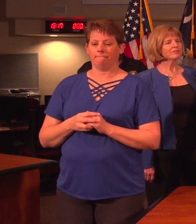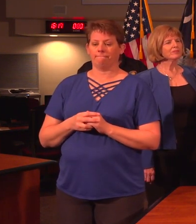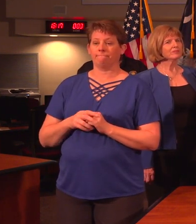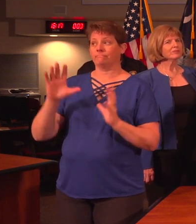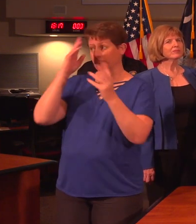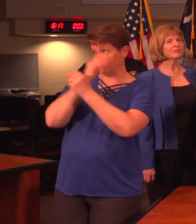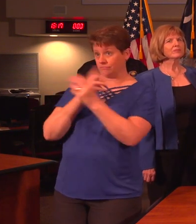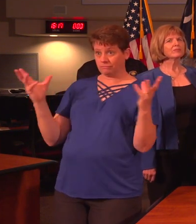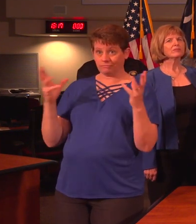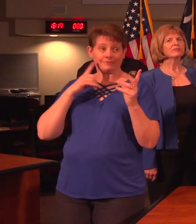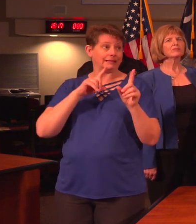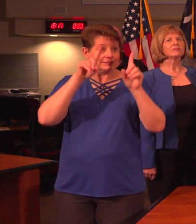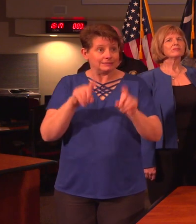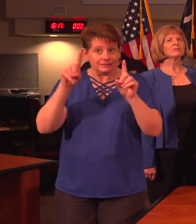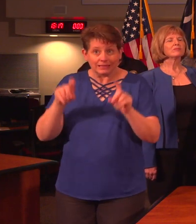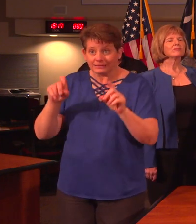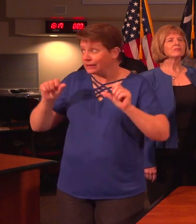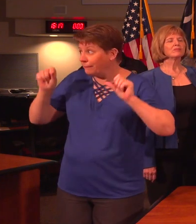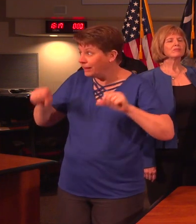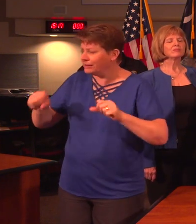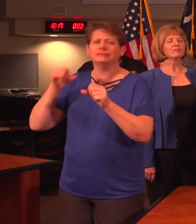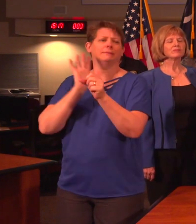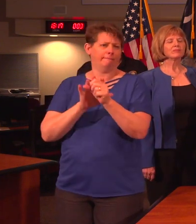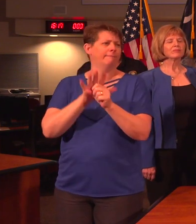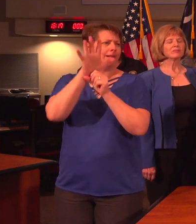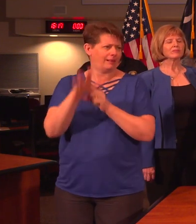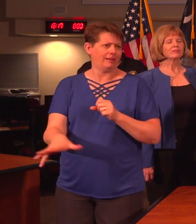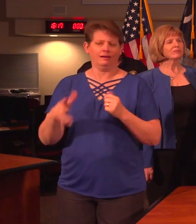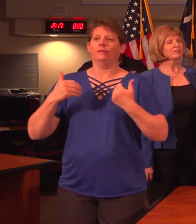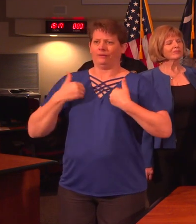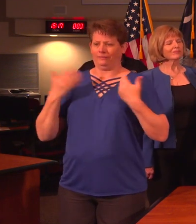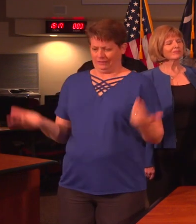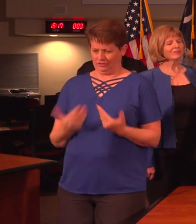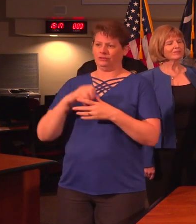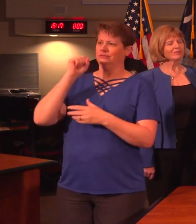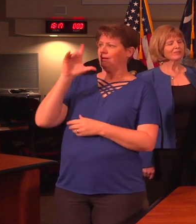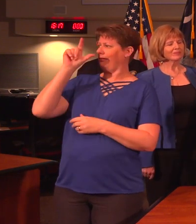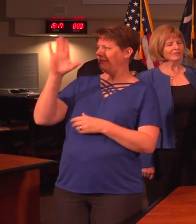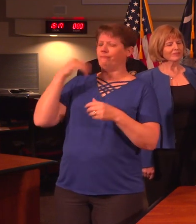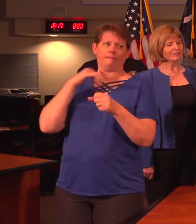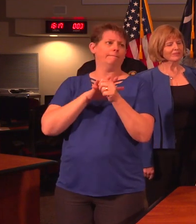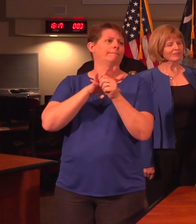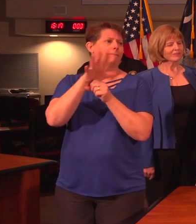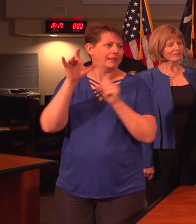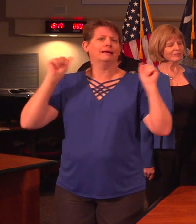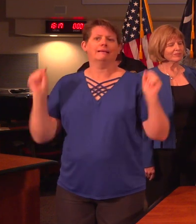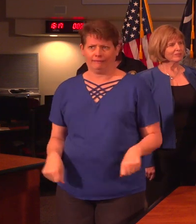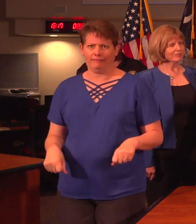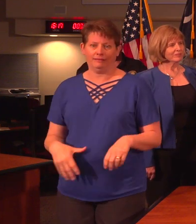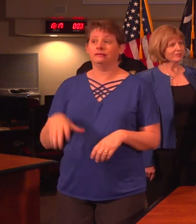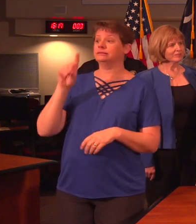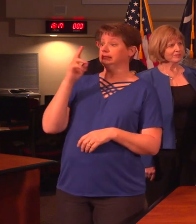shortage of testing capabilities in the labs in South Carolina. The DHEC